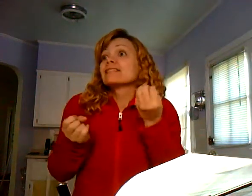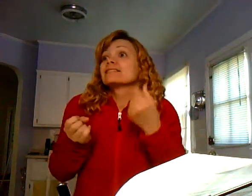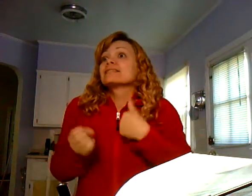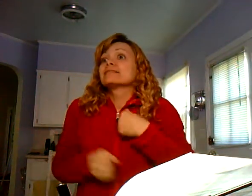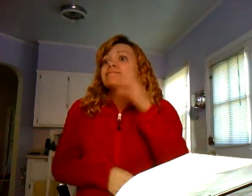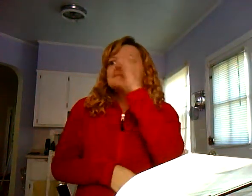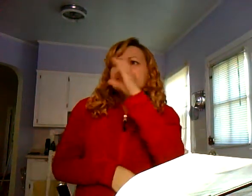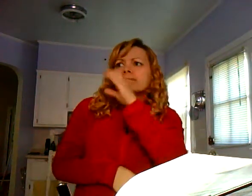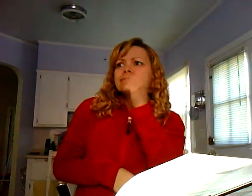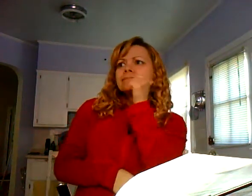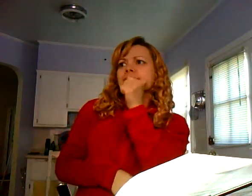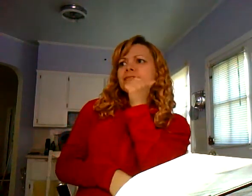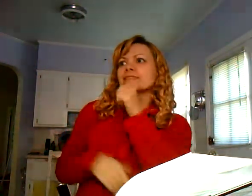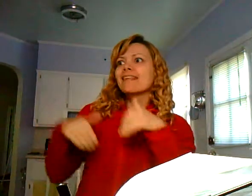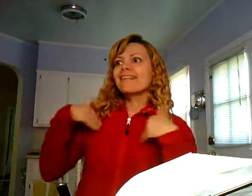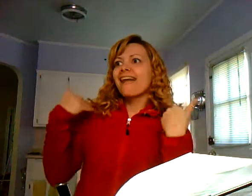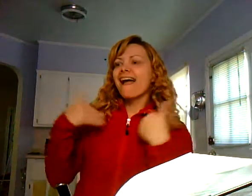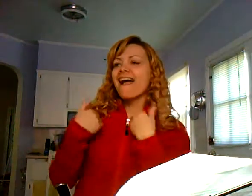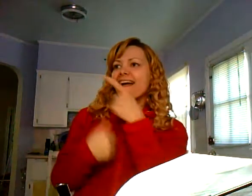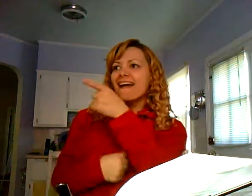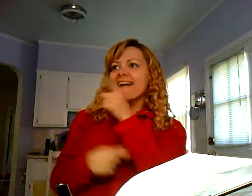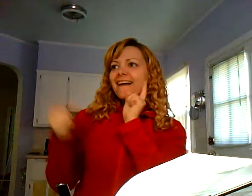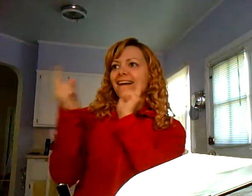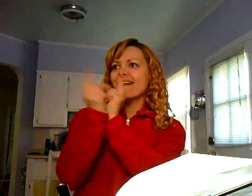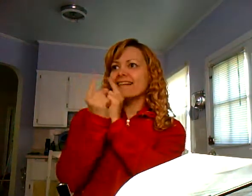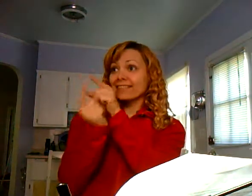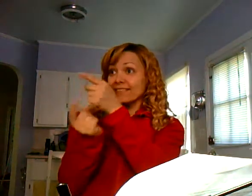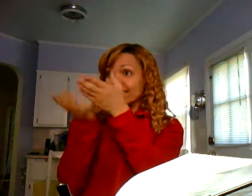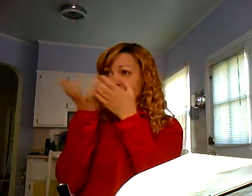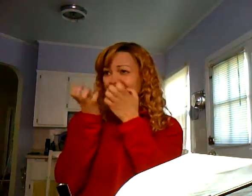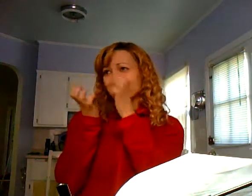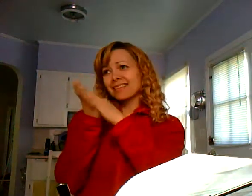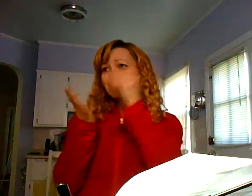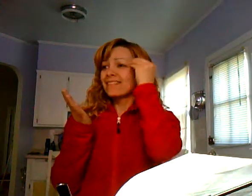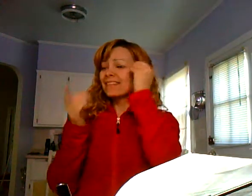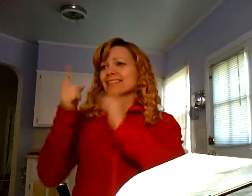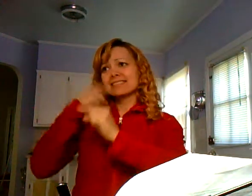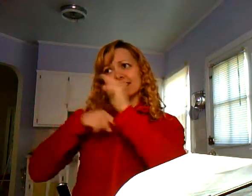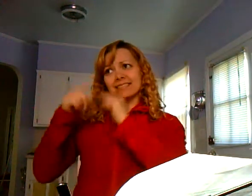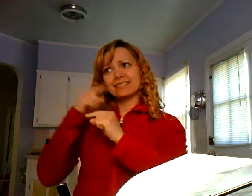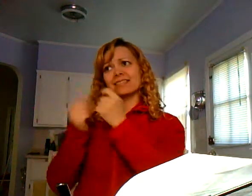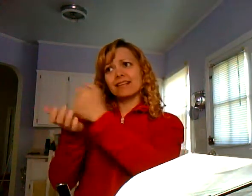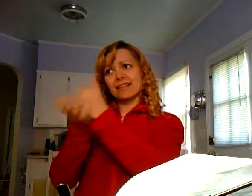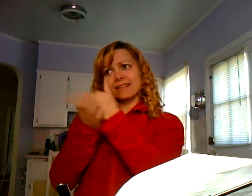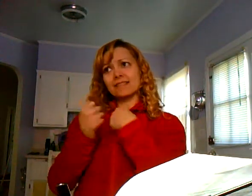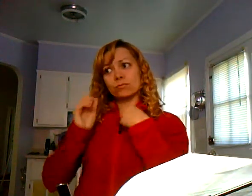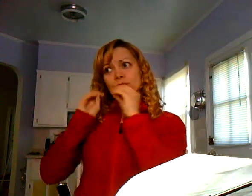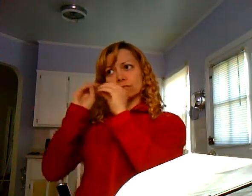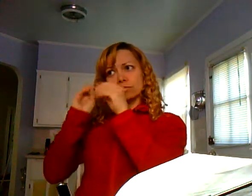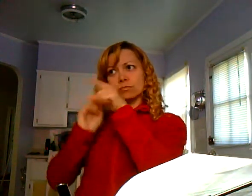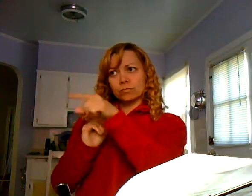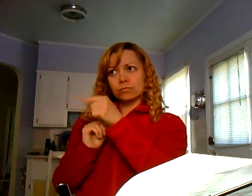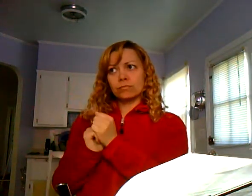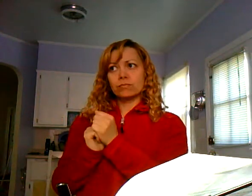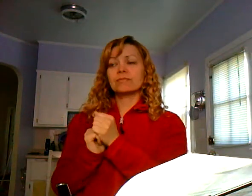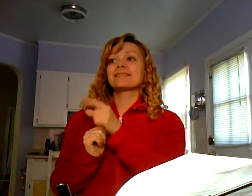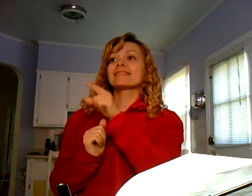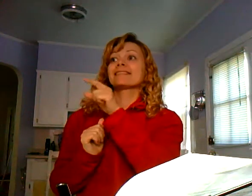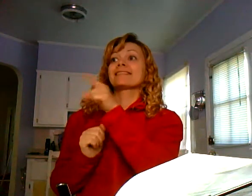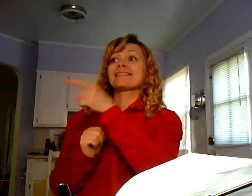interpret for me. So, I kept looking and I saw another young sister and I asked her, would you like to learn sign language and help me